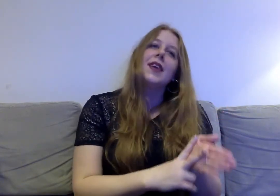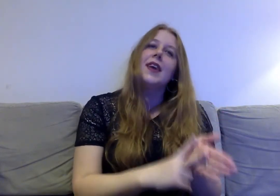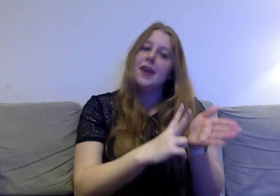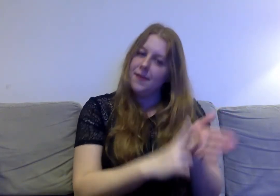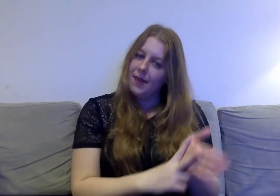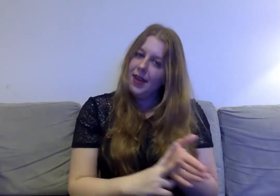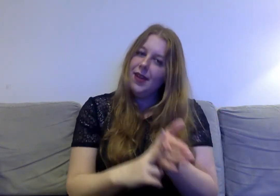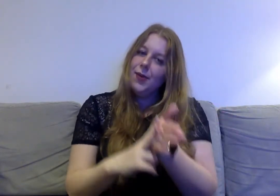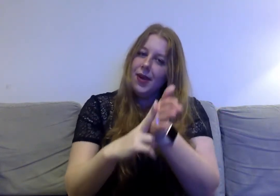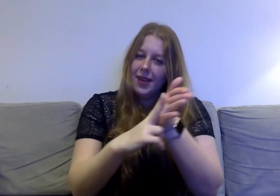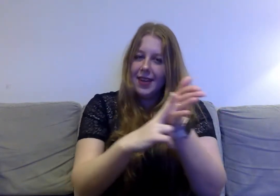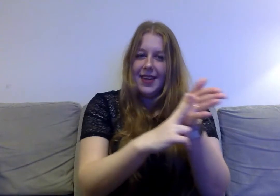Valerie